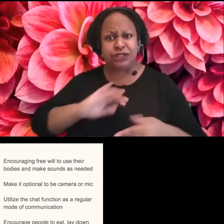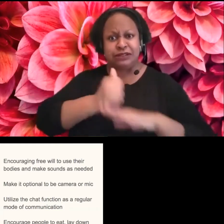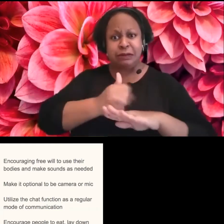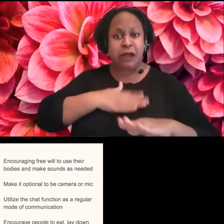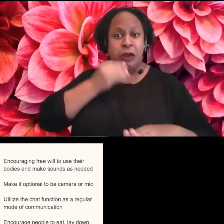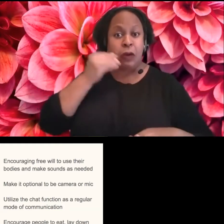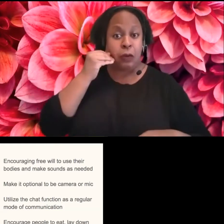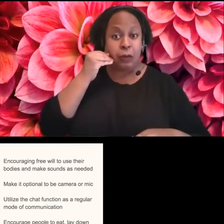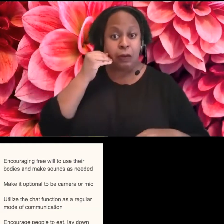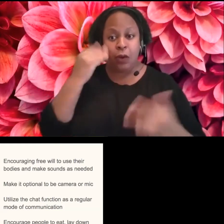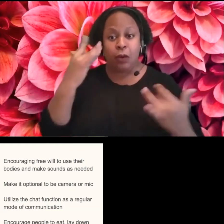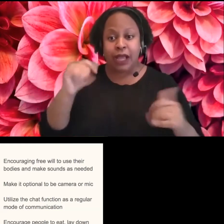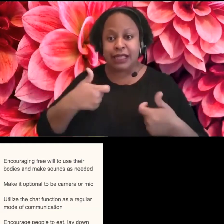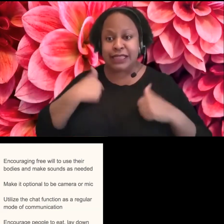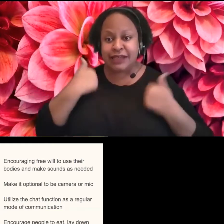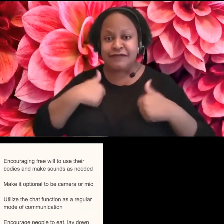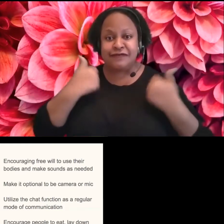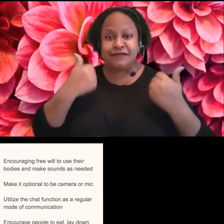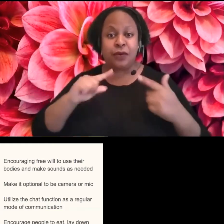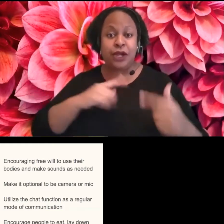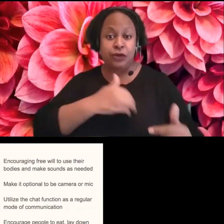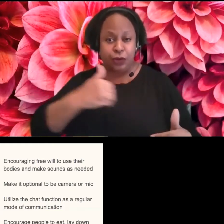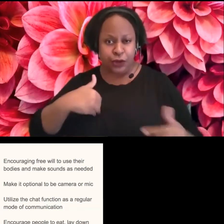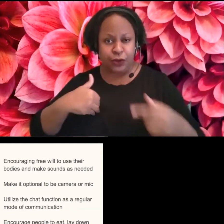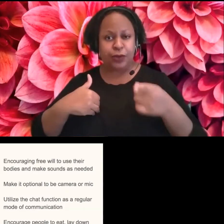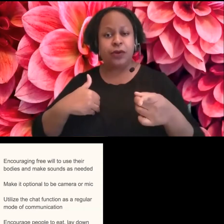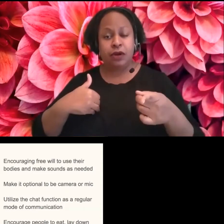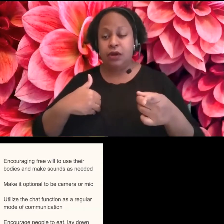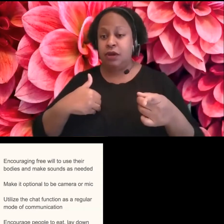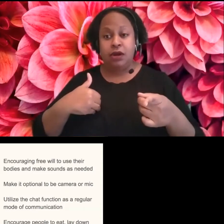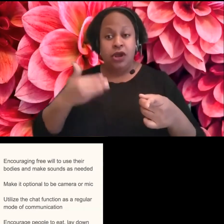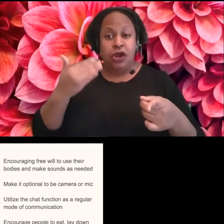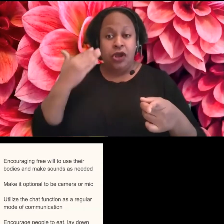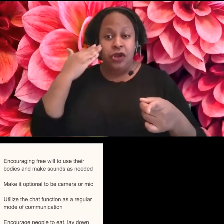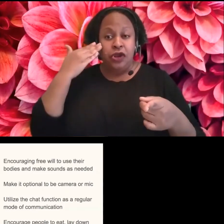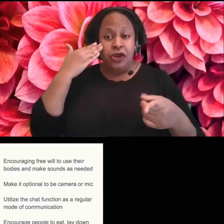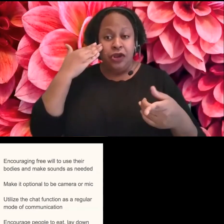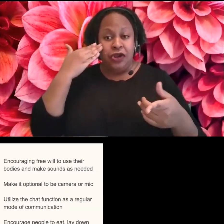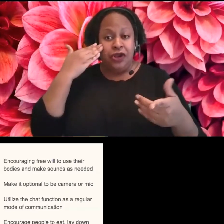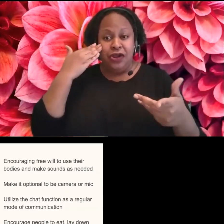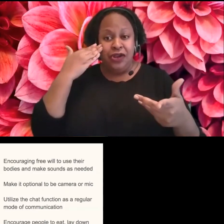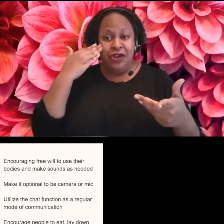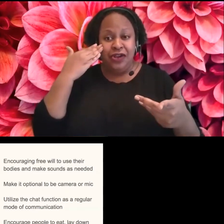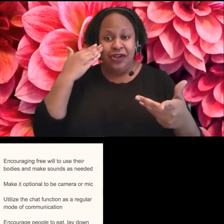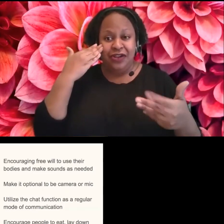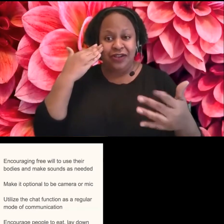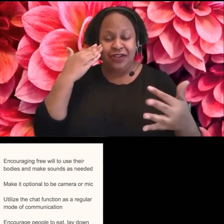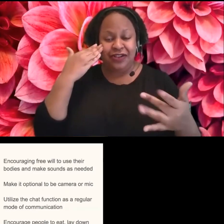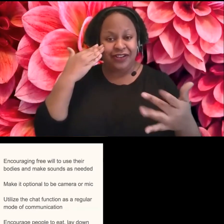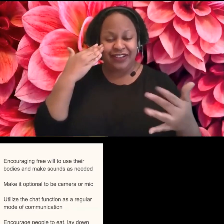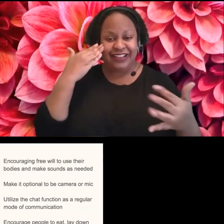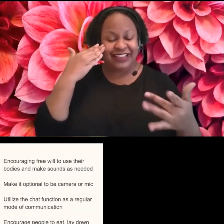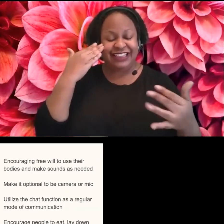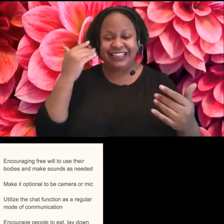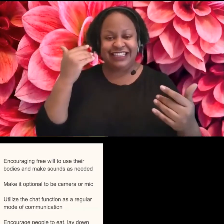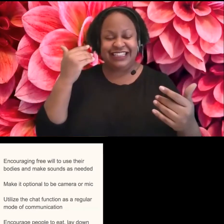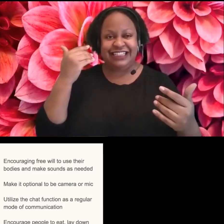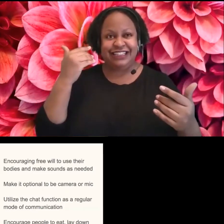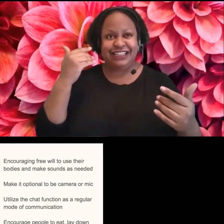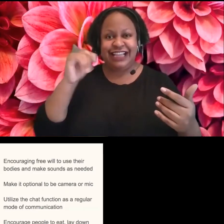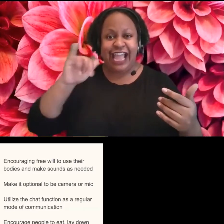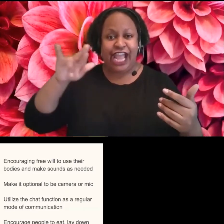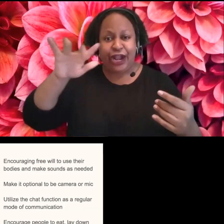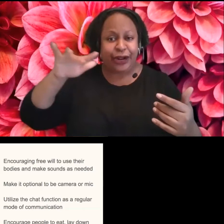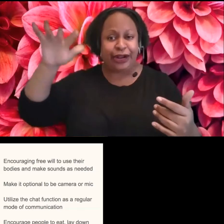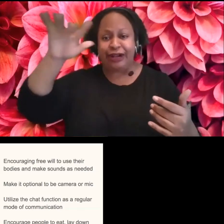living in, uh, apartments that God knows what's in the air of, uh, and humidify. Well, that's it. Thank you.